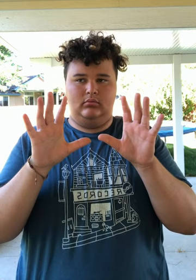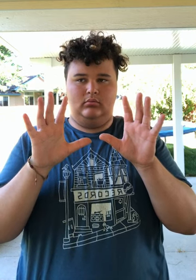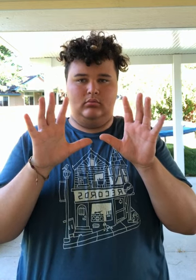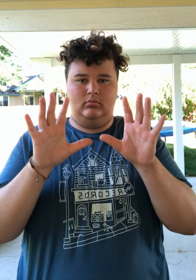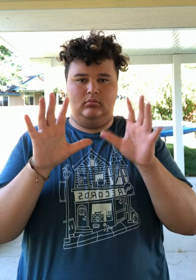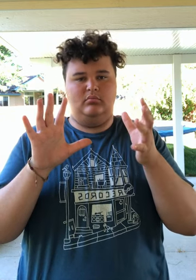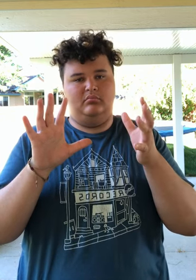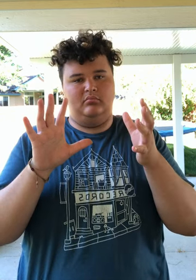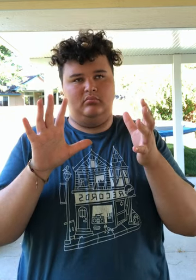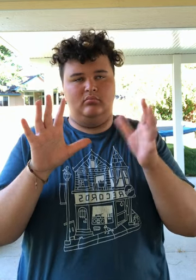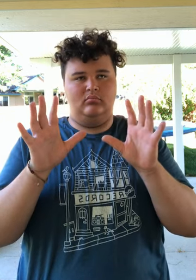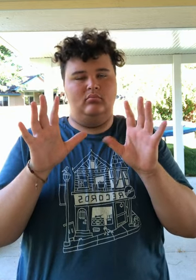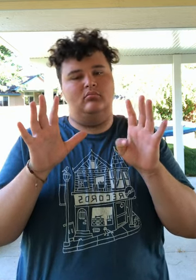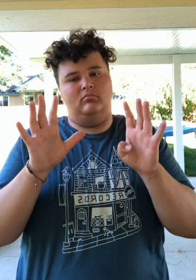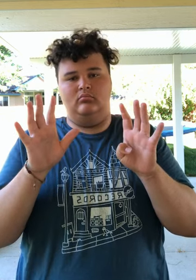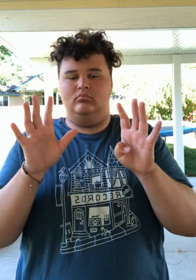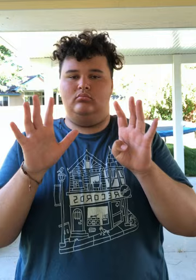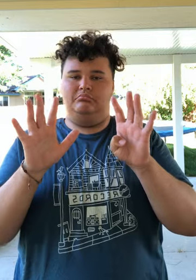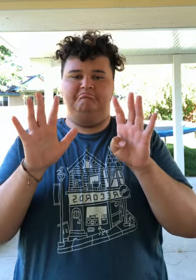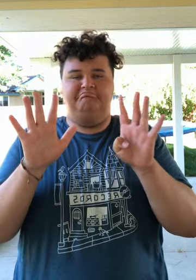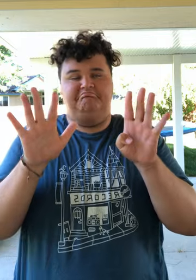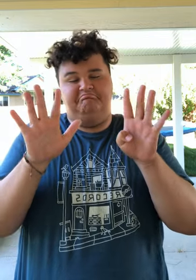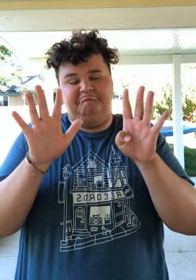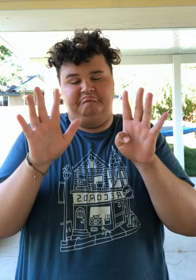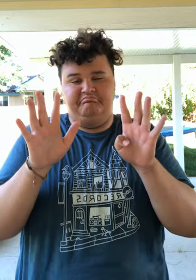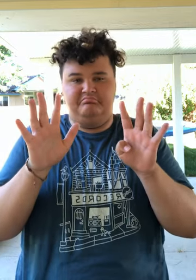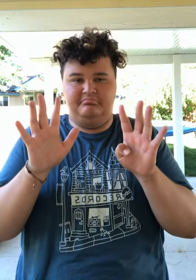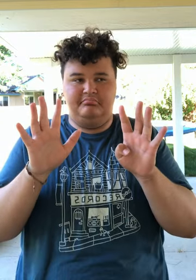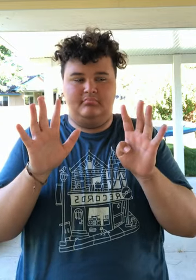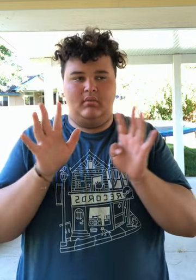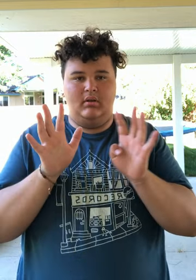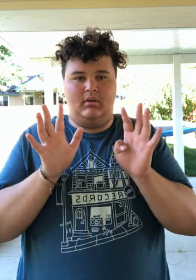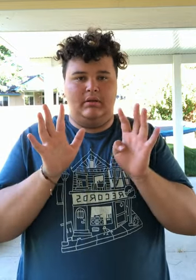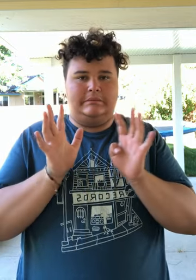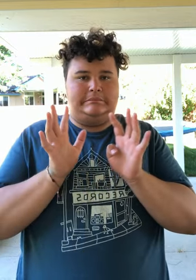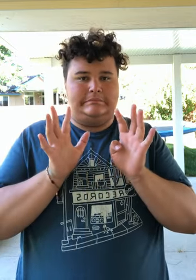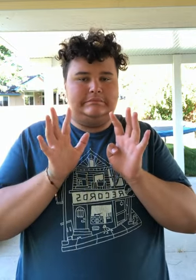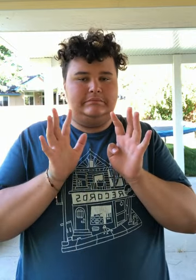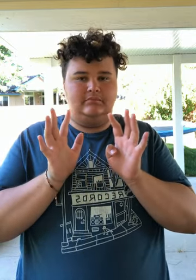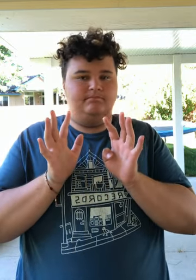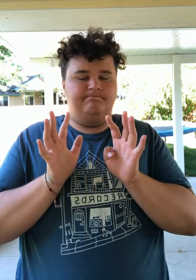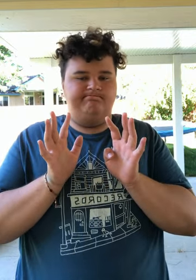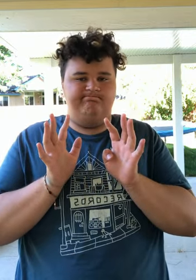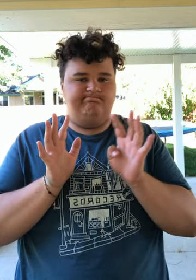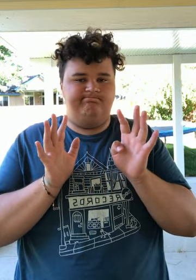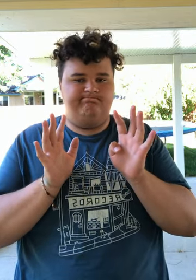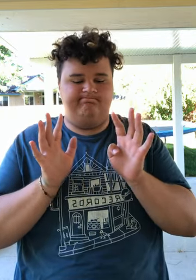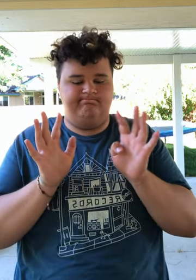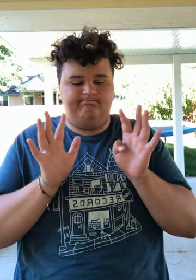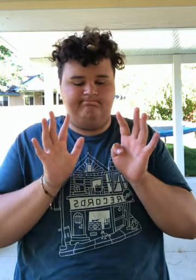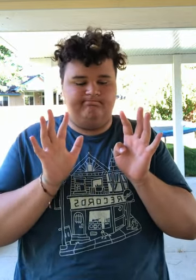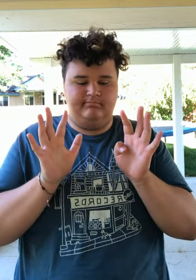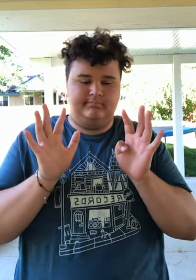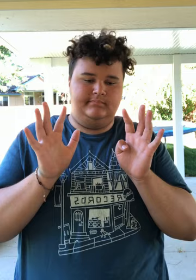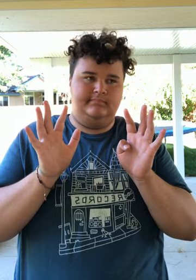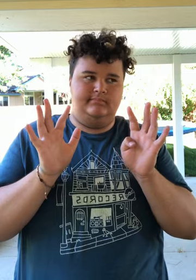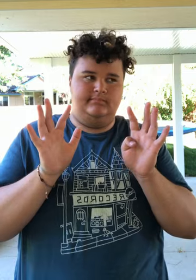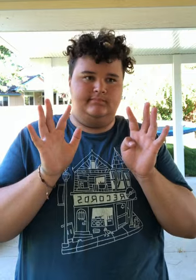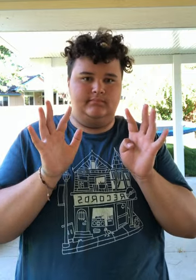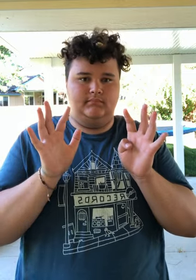phone Put a finger down if you edit your videos with CapCut Put a finger down if you edit your videos on